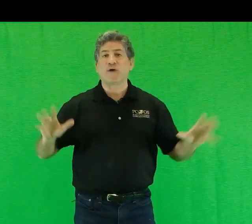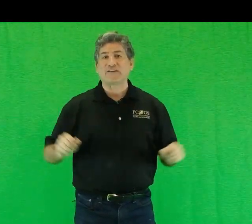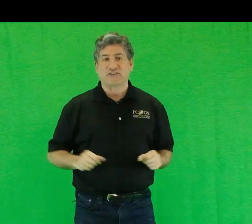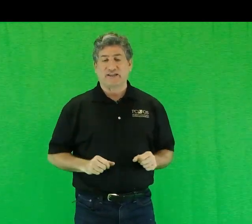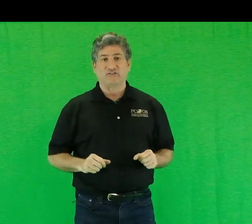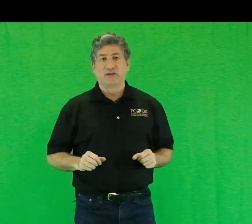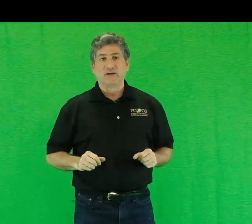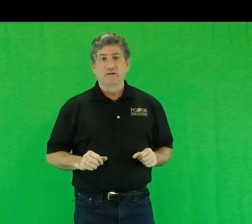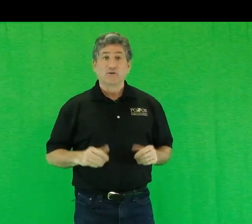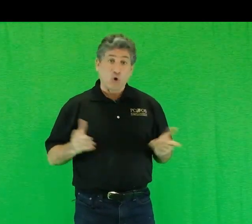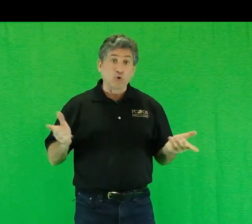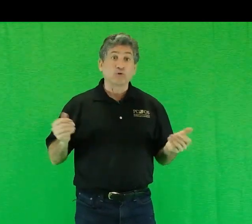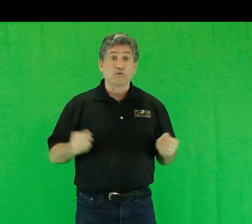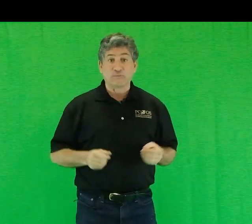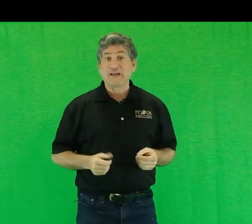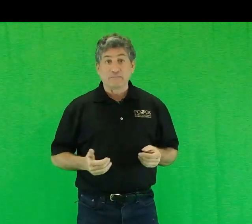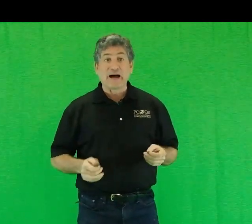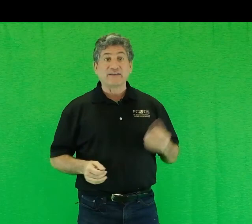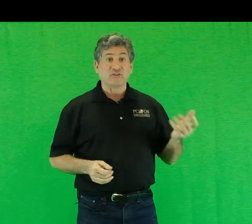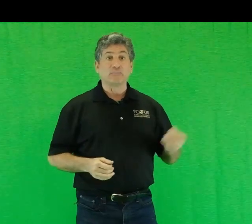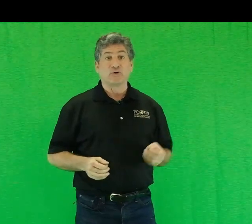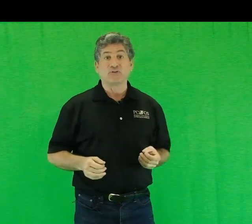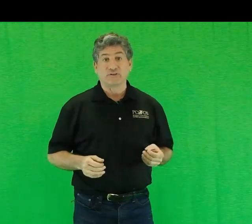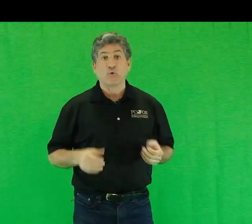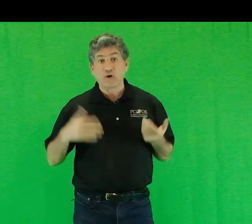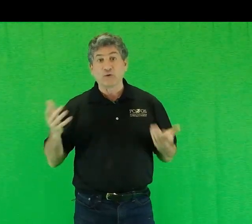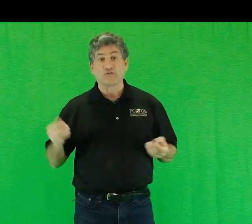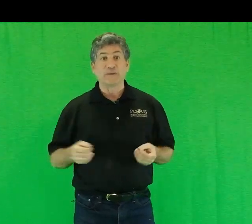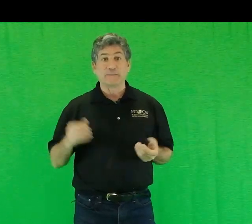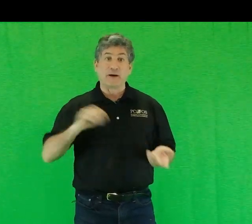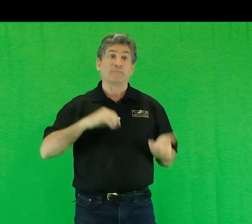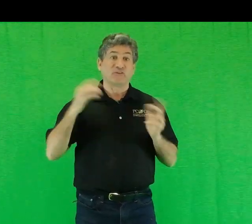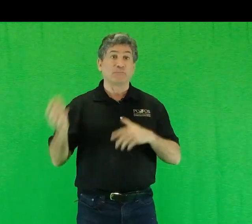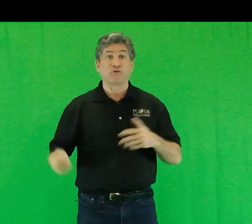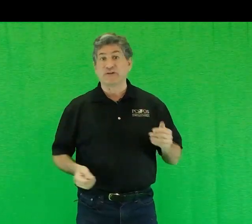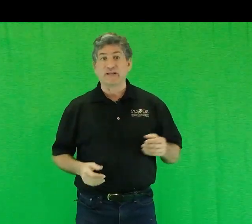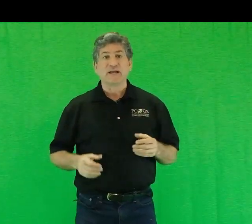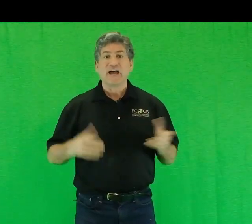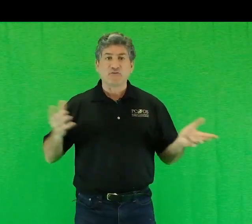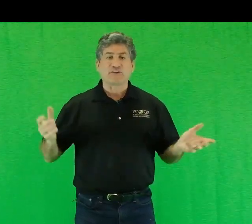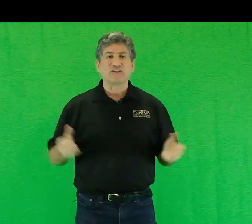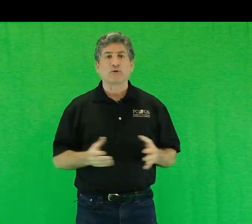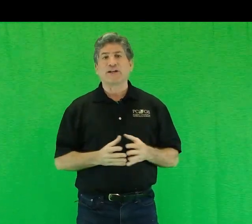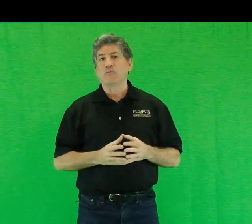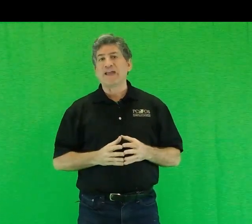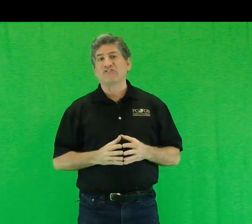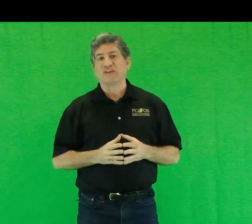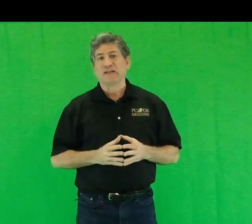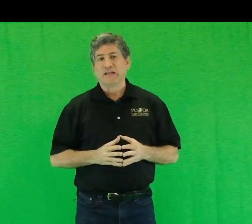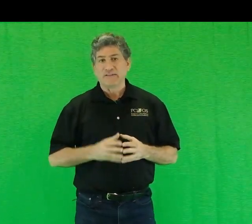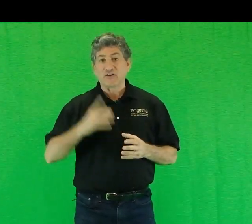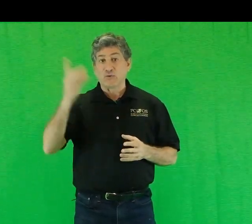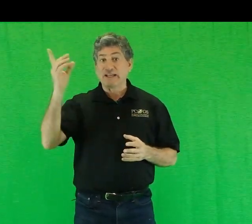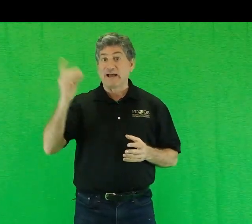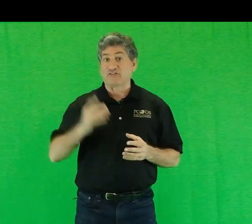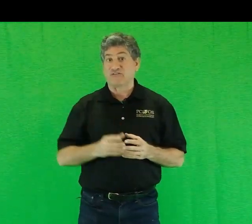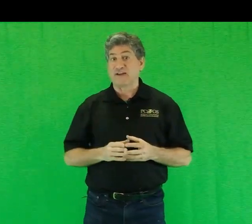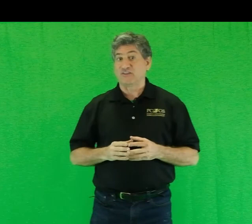grasslands. Coal was being mined and burned, and oil was being pumped and burned at ever-accelerating rates. And the greenhouse effect and